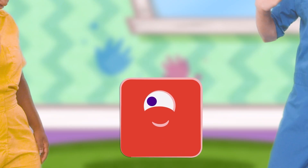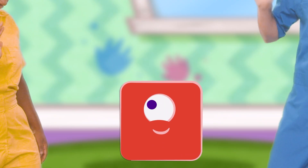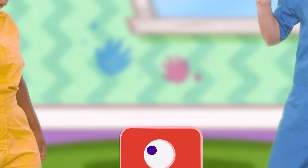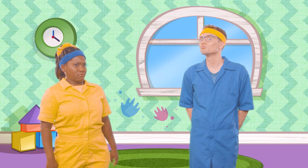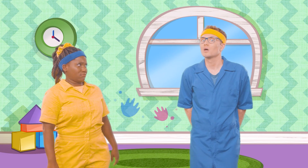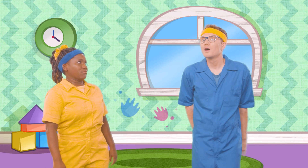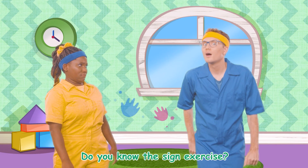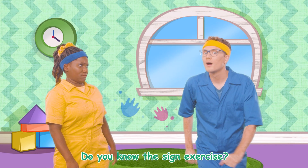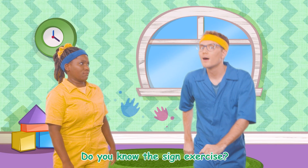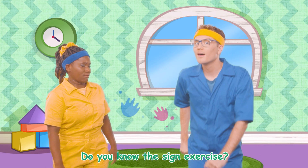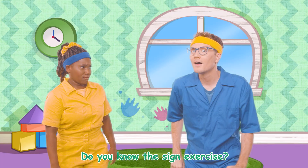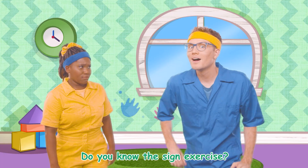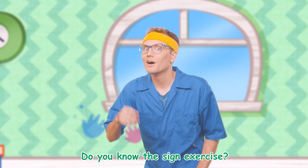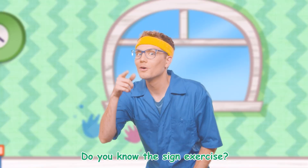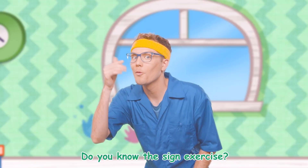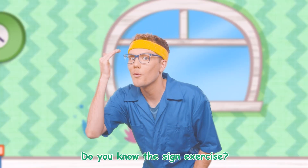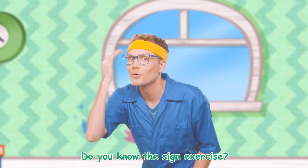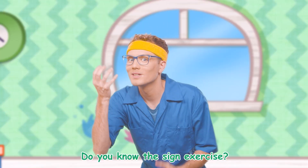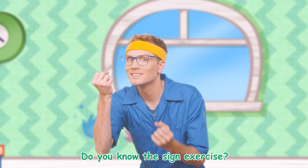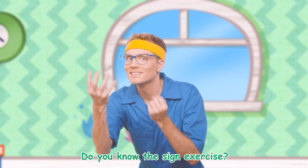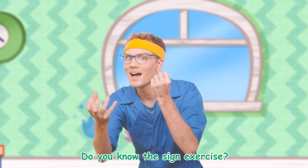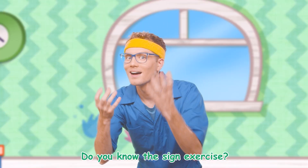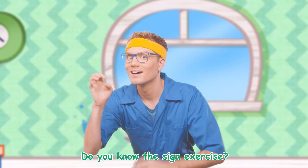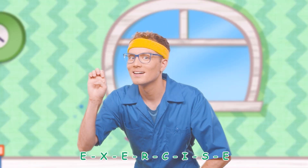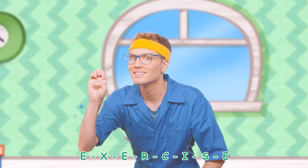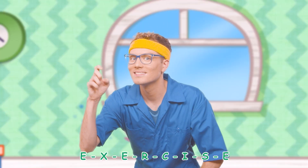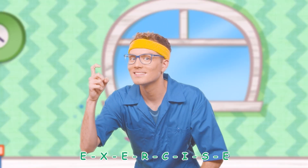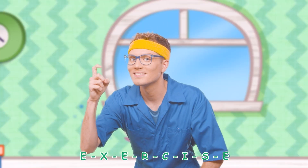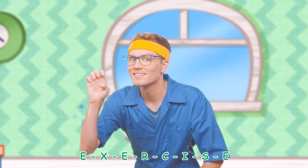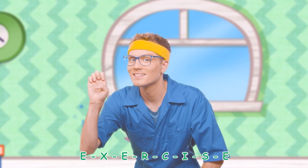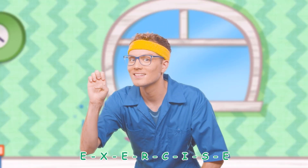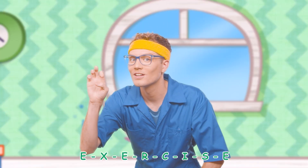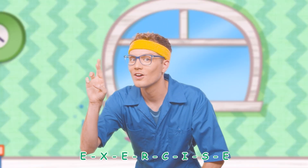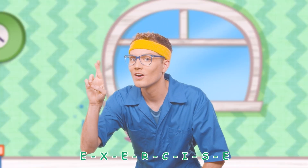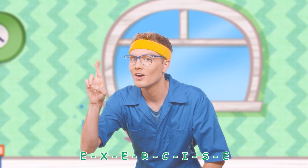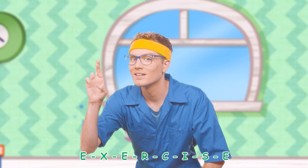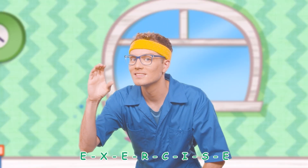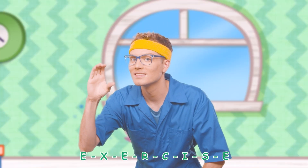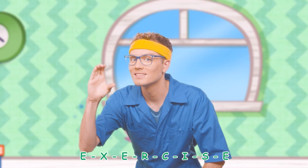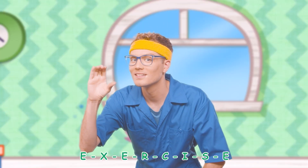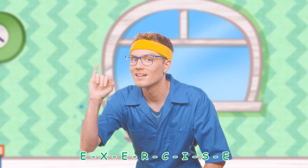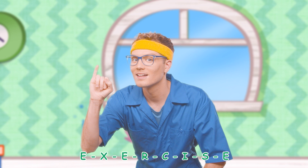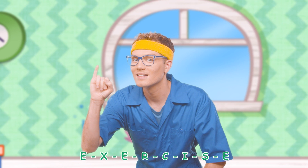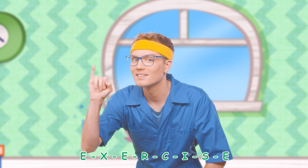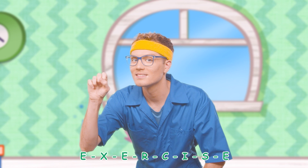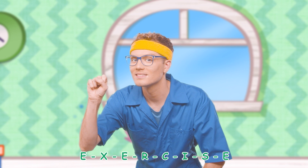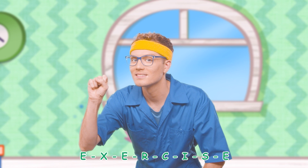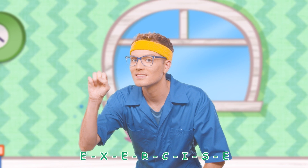Do you know the sign EXERCISE? E-X-E-R-C-I-S